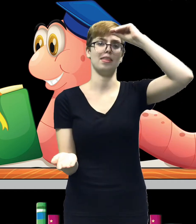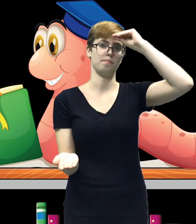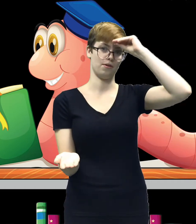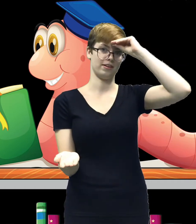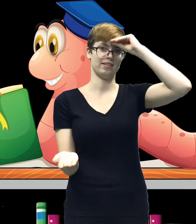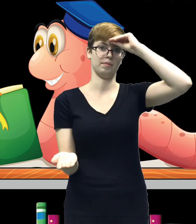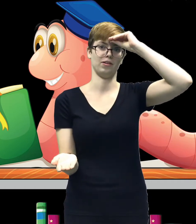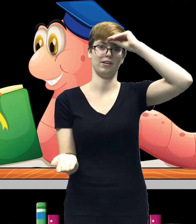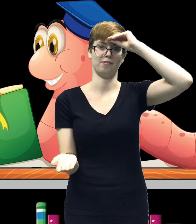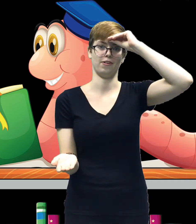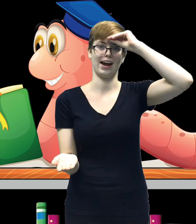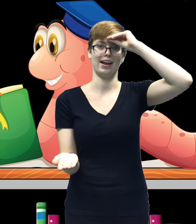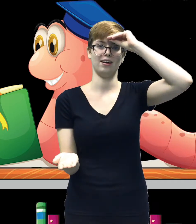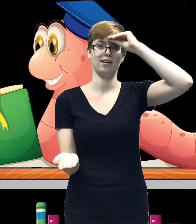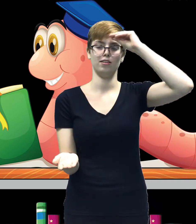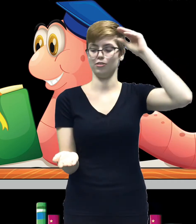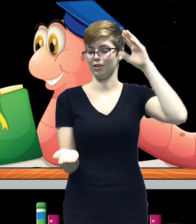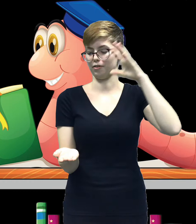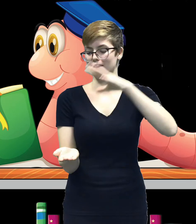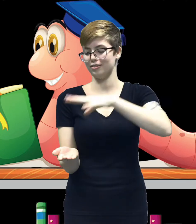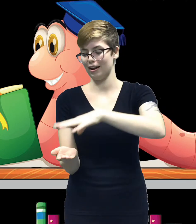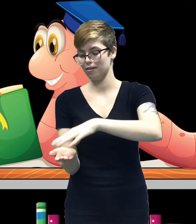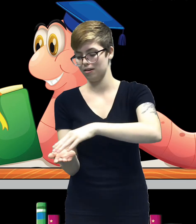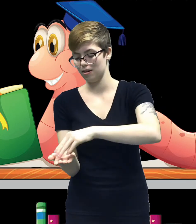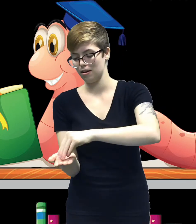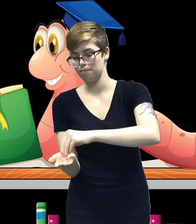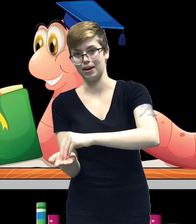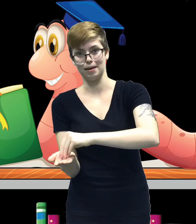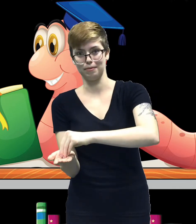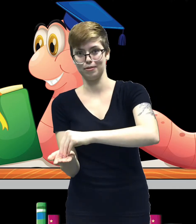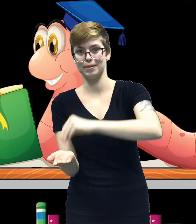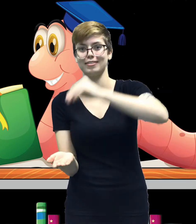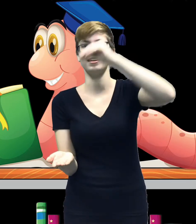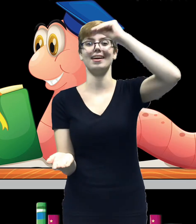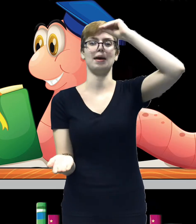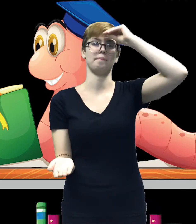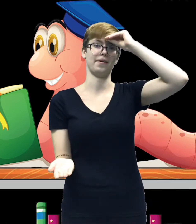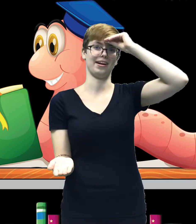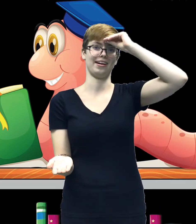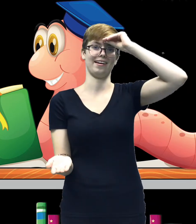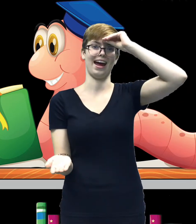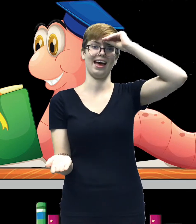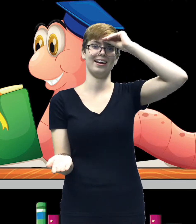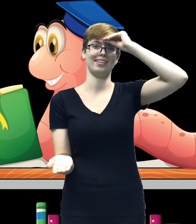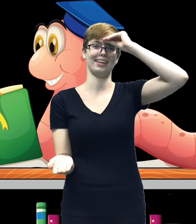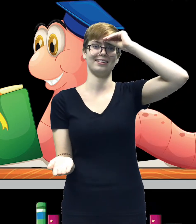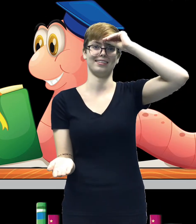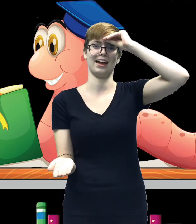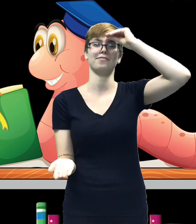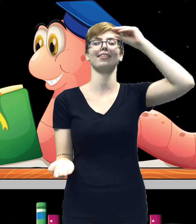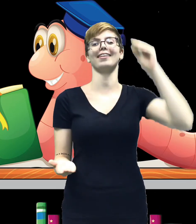then move it to the middle of your forehead. So you're going to reach down, pick up information, and put it in your head. That's the sign for learn.